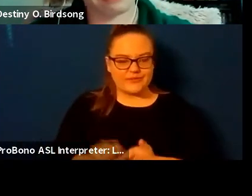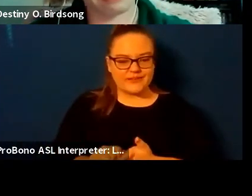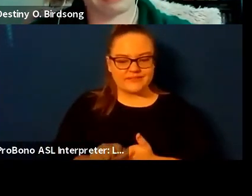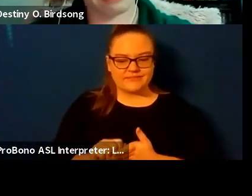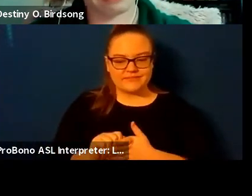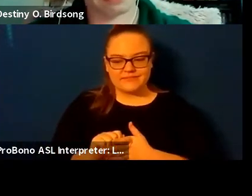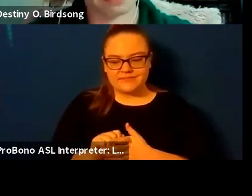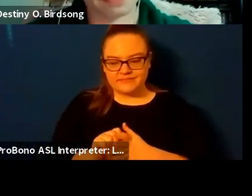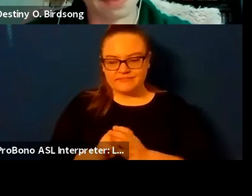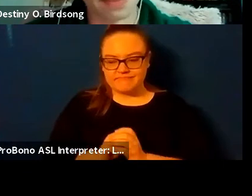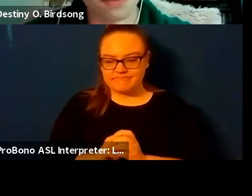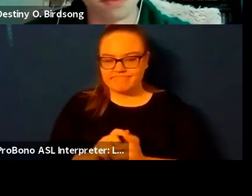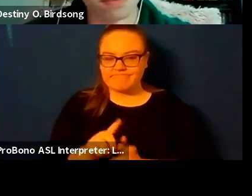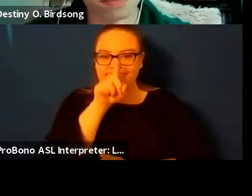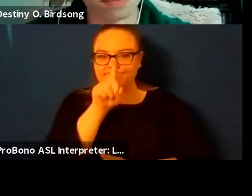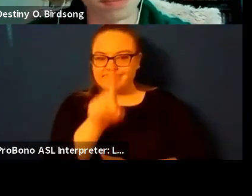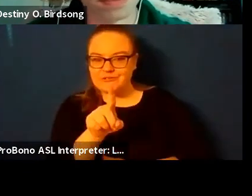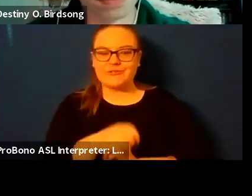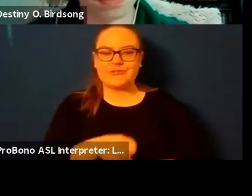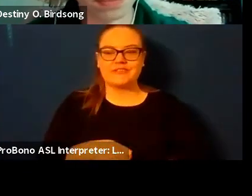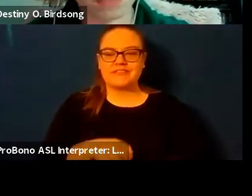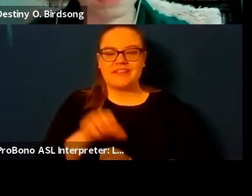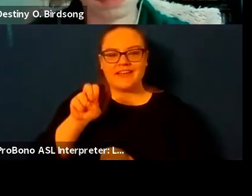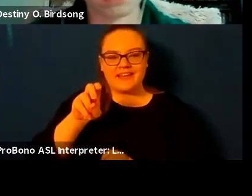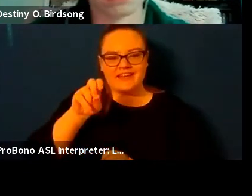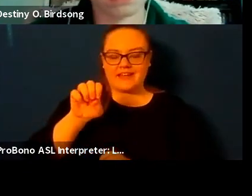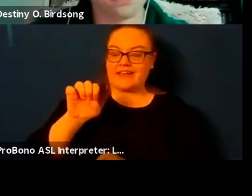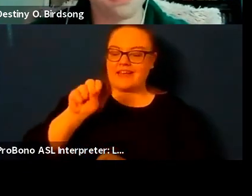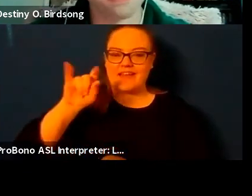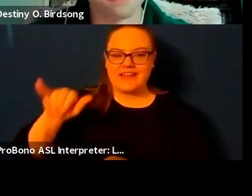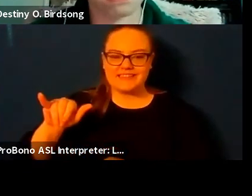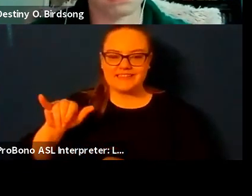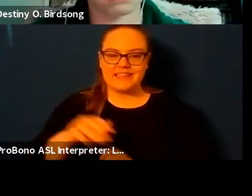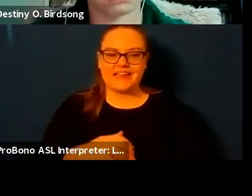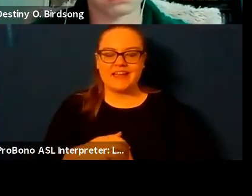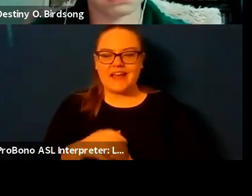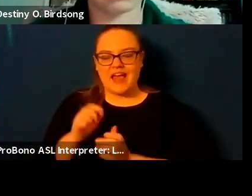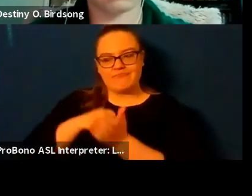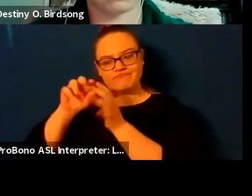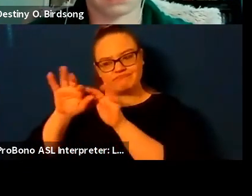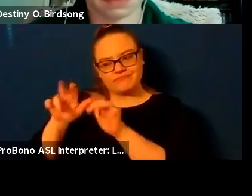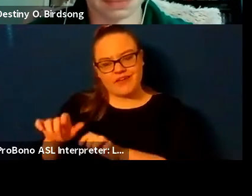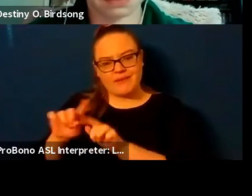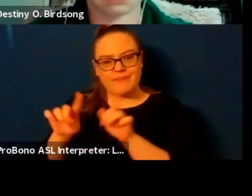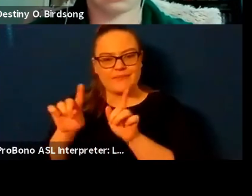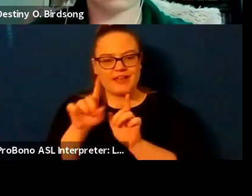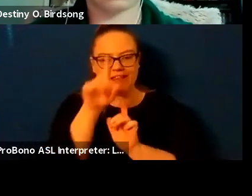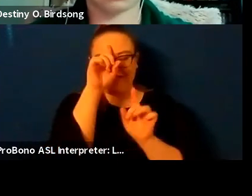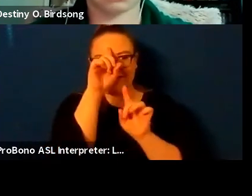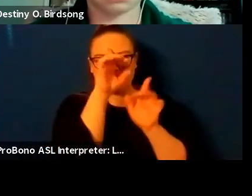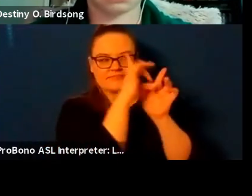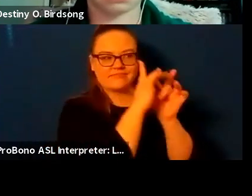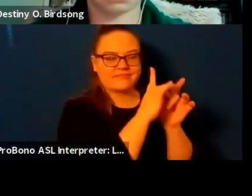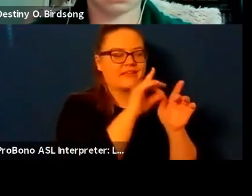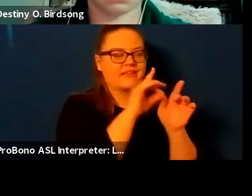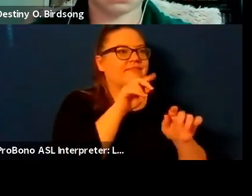essay like as a as a person i have a tendency toward magical thinking um and sort of like to like pull the